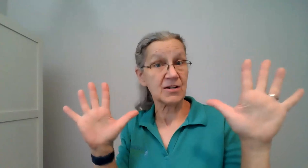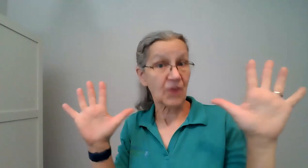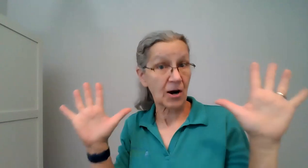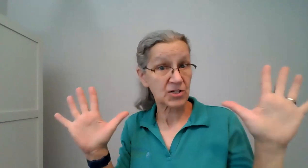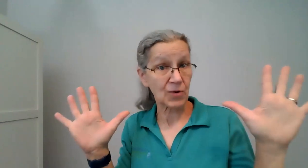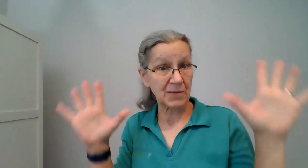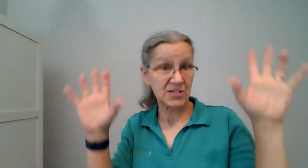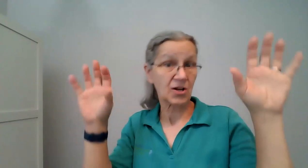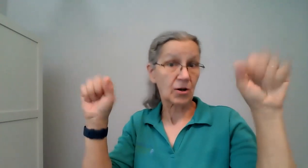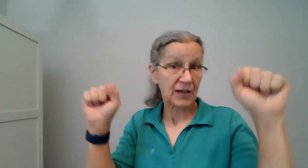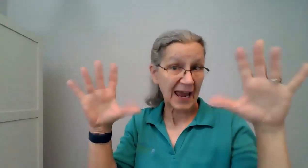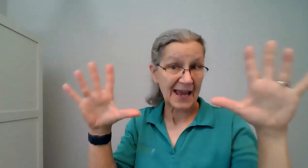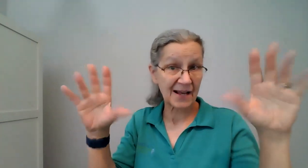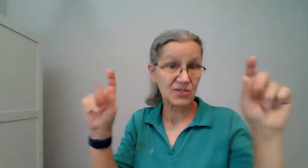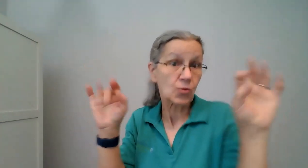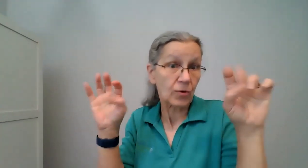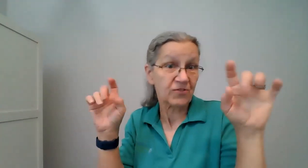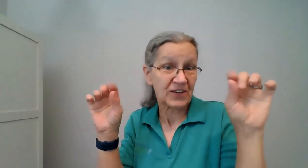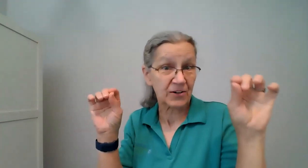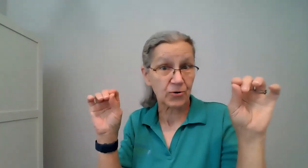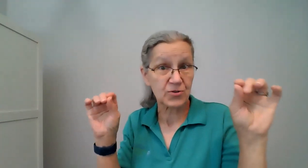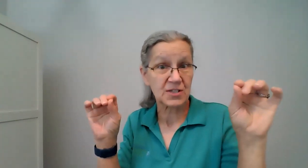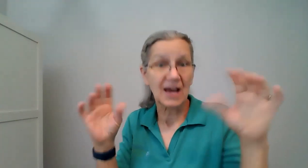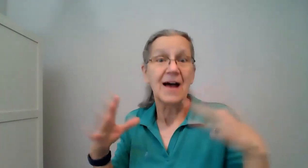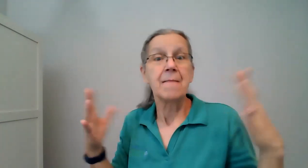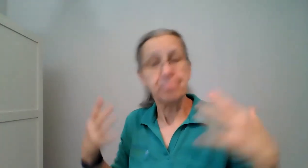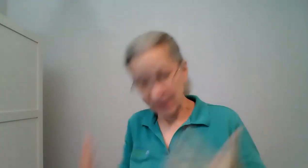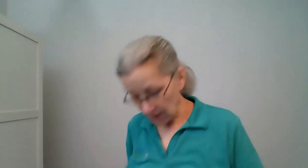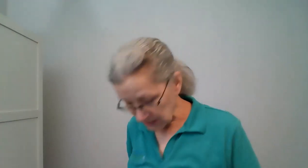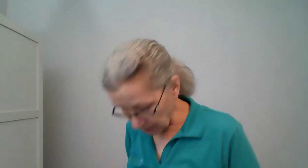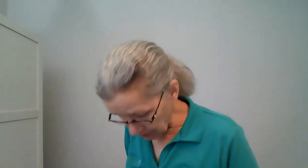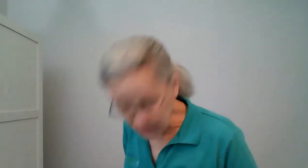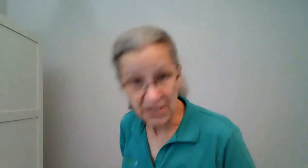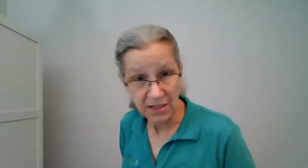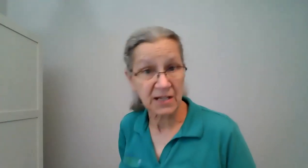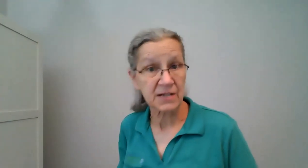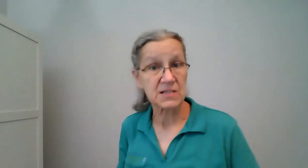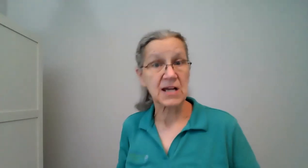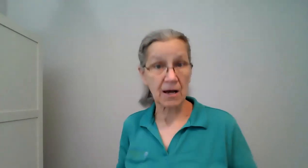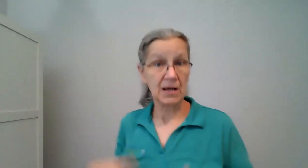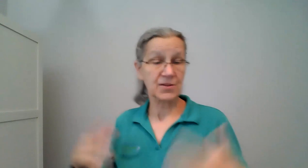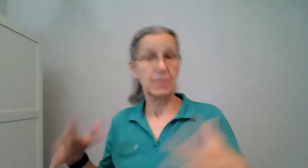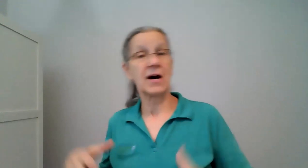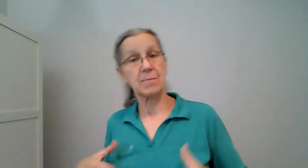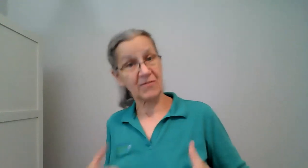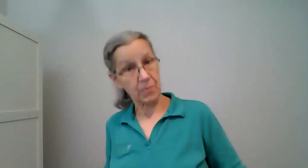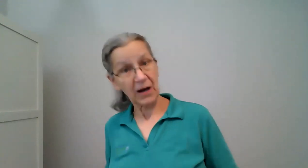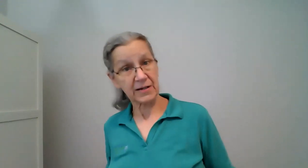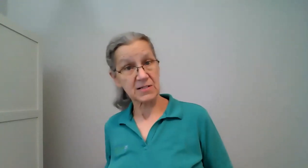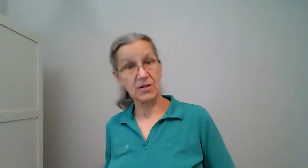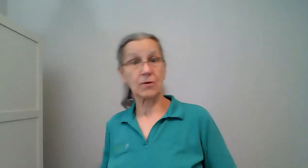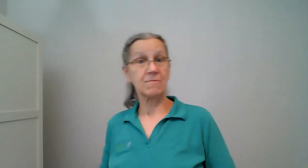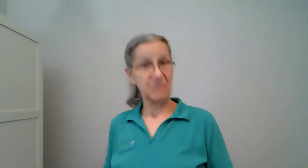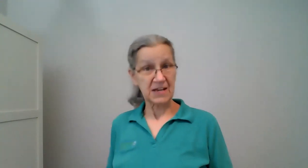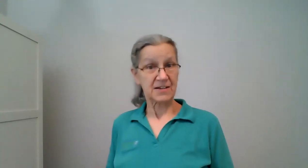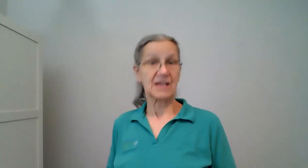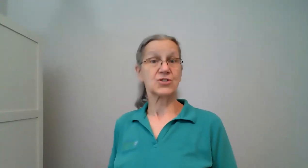of our extremities called hands or fingers fingers but also using things down at the bottom of our bodies called feet and